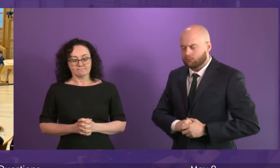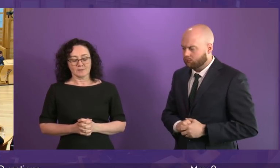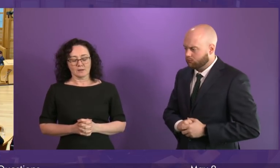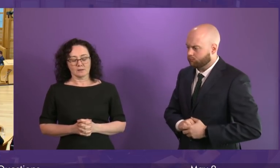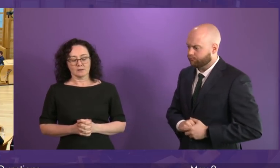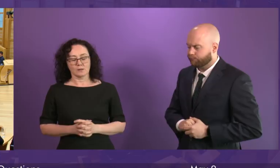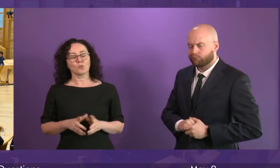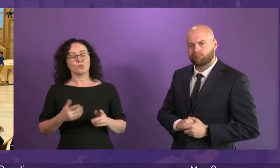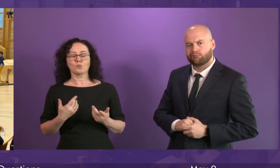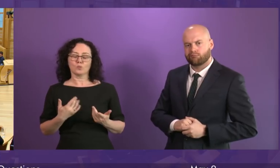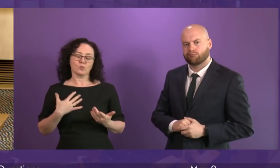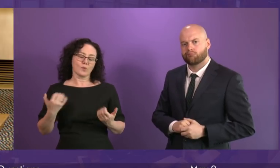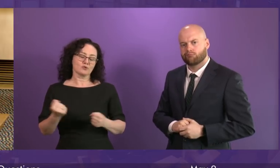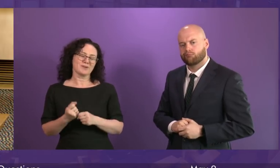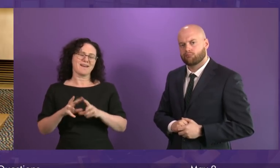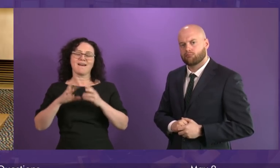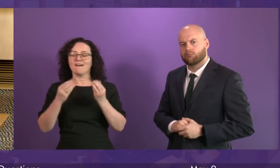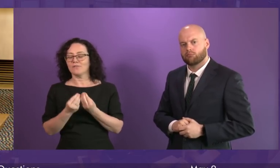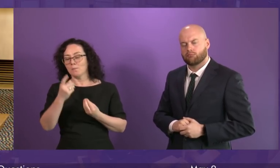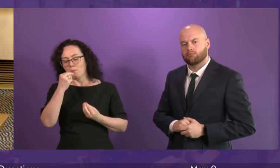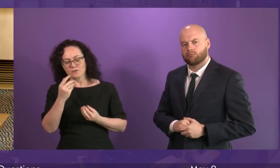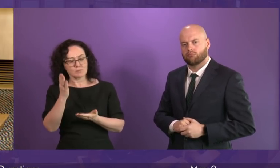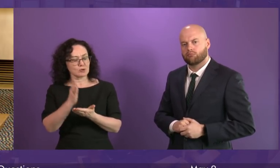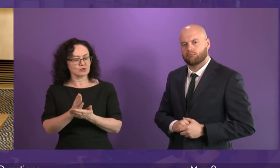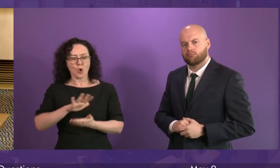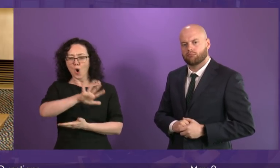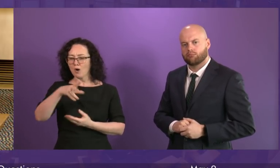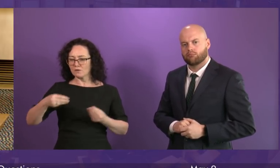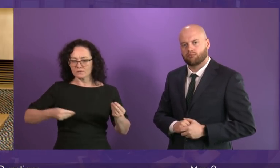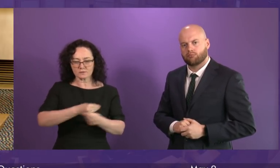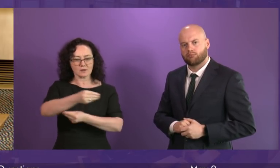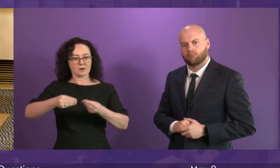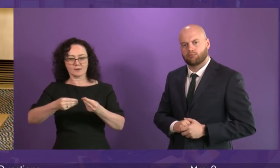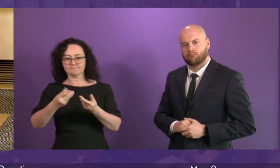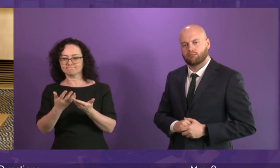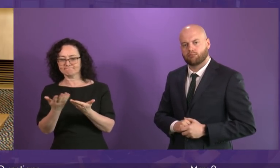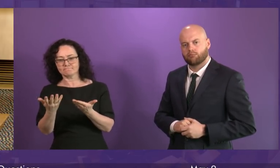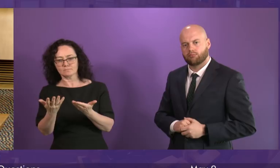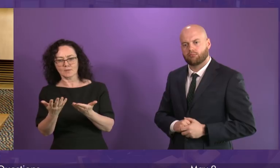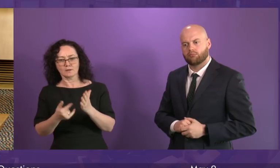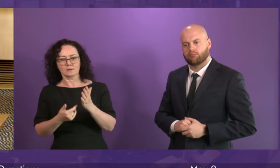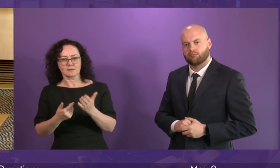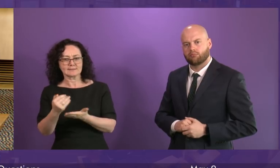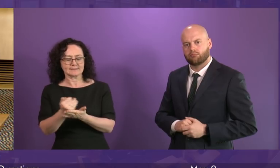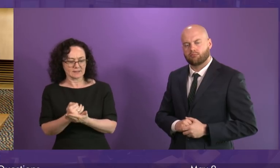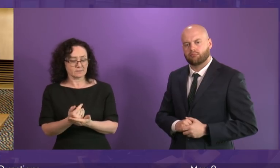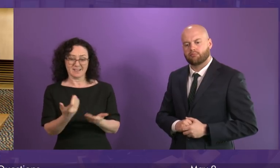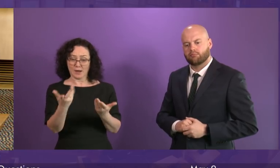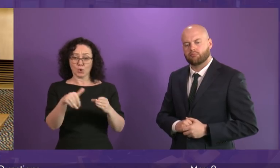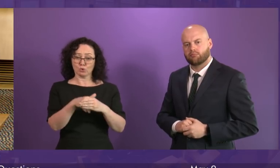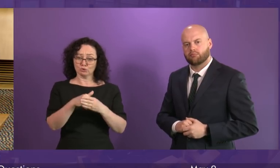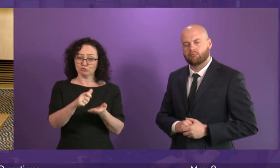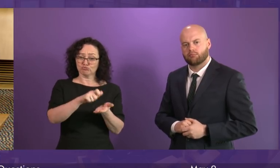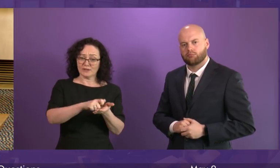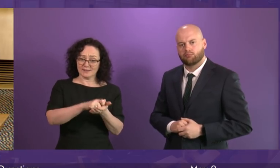everything within our power to support all sectors of our economy, including retail. We have enhanced measures to support both new development and